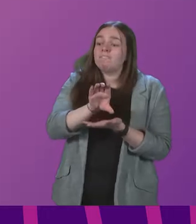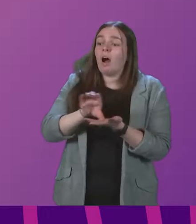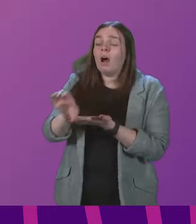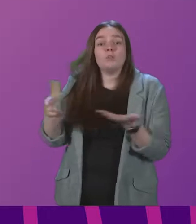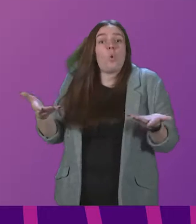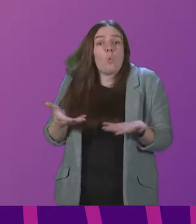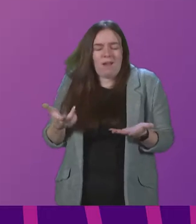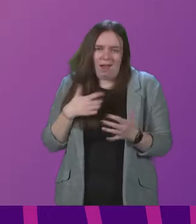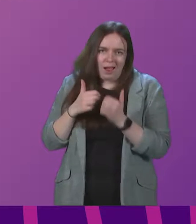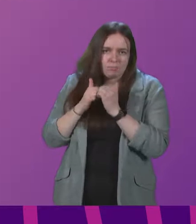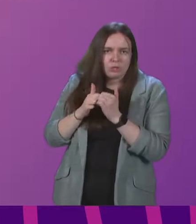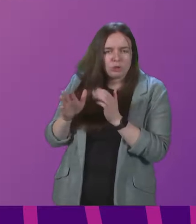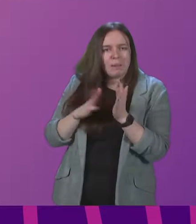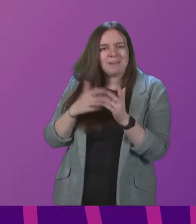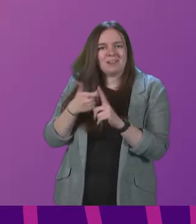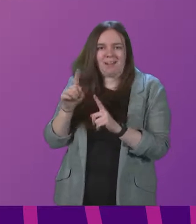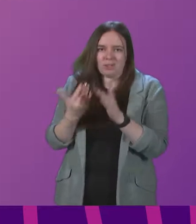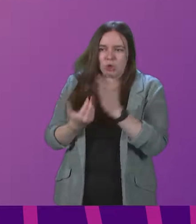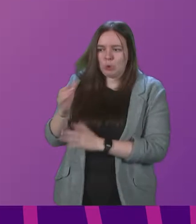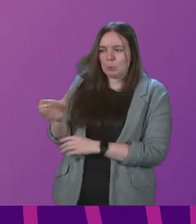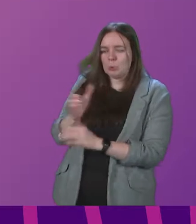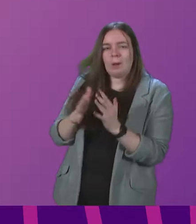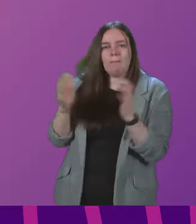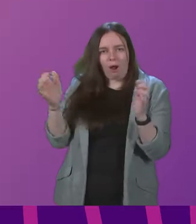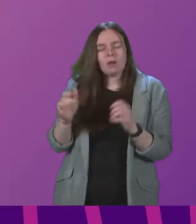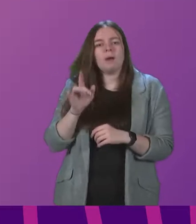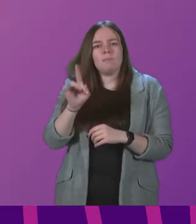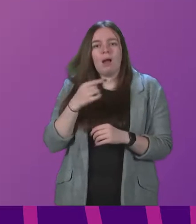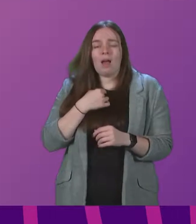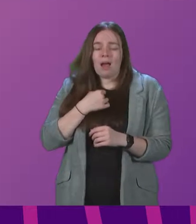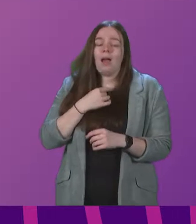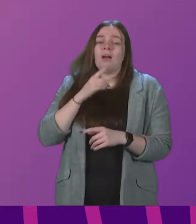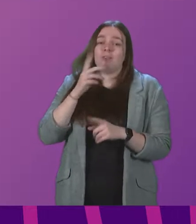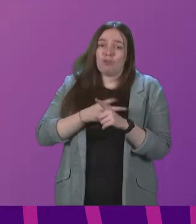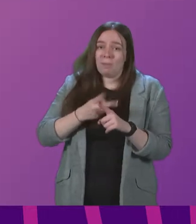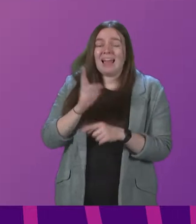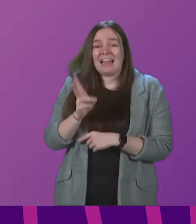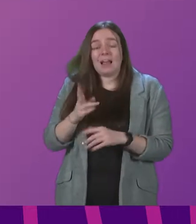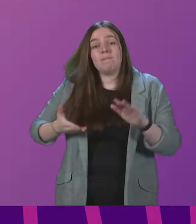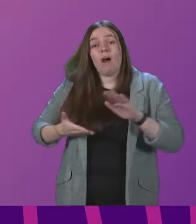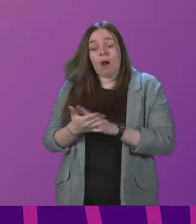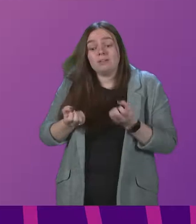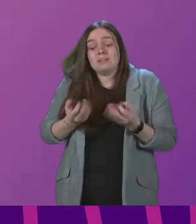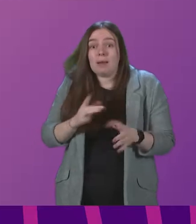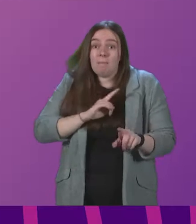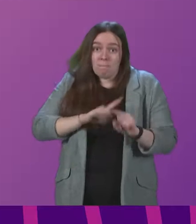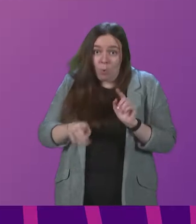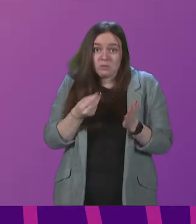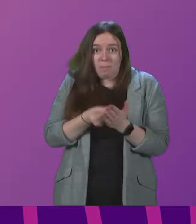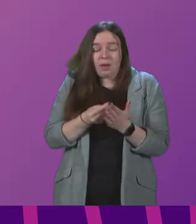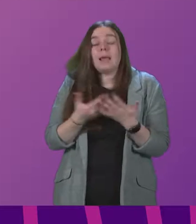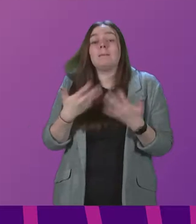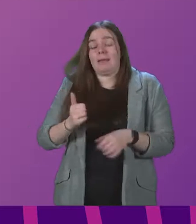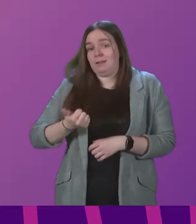I appreciate that Mr Kerr is relatively new to this Parliament. But I would just re-say it again that the underspend, the majority of it, was